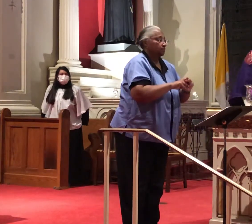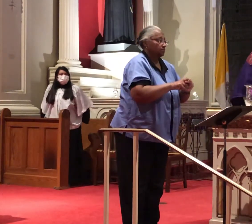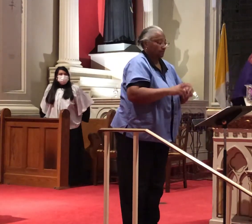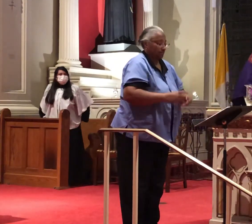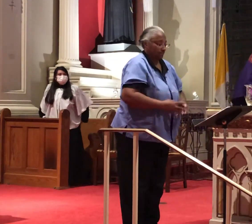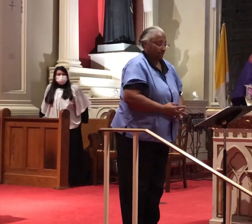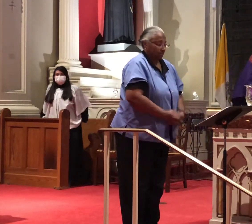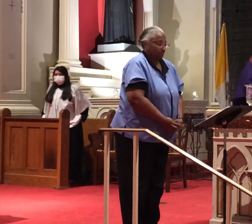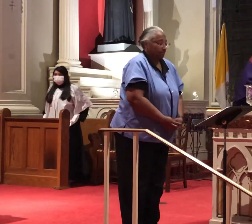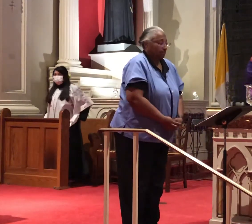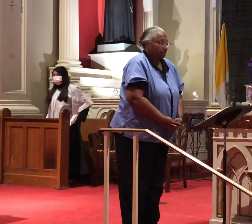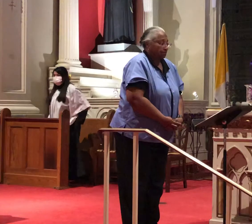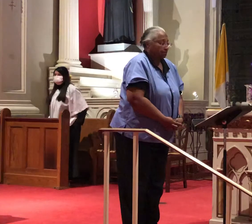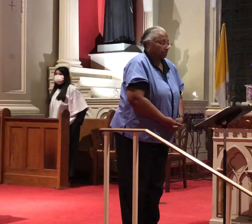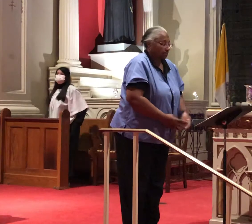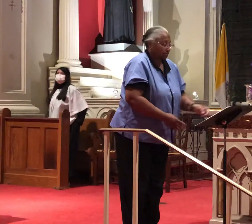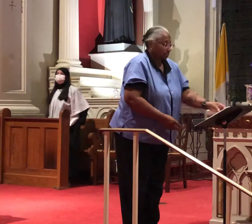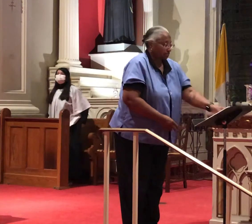Please, we seat him.